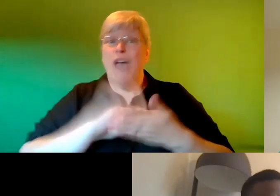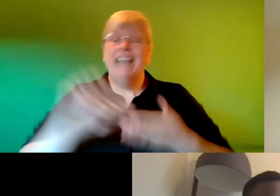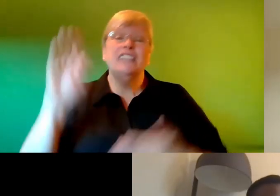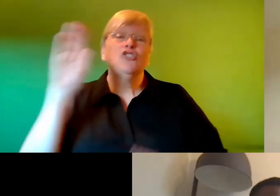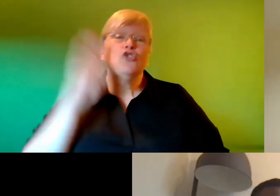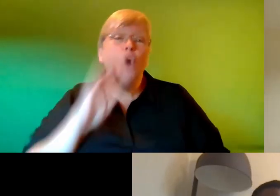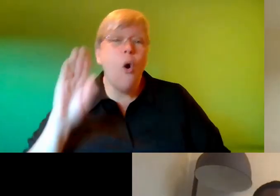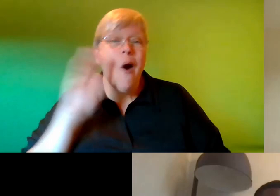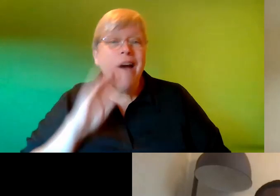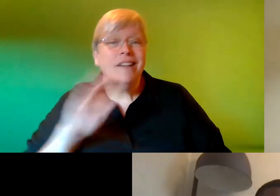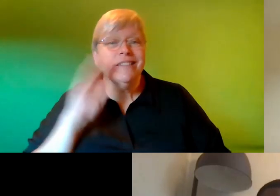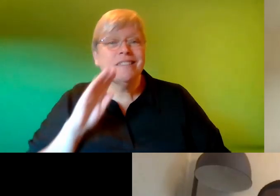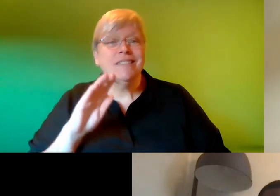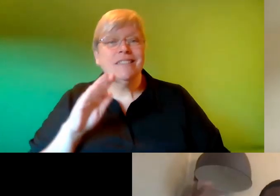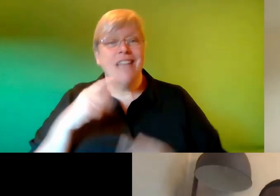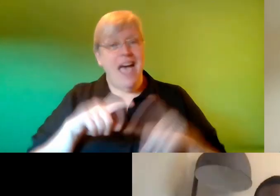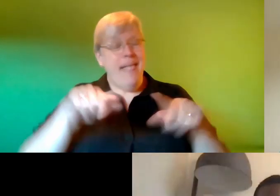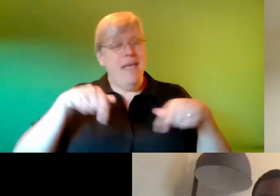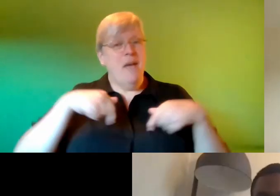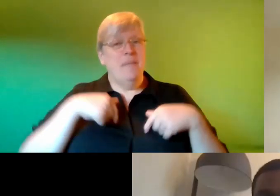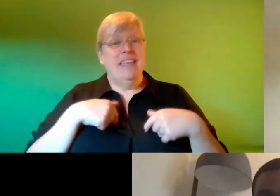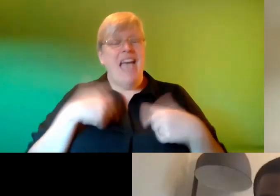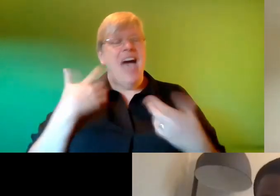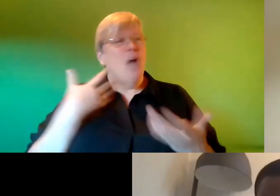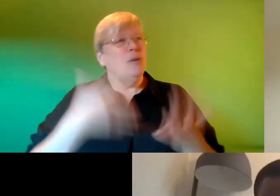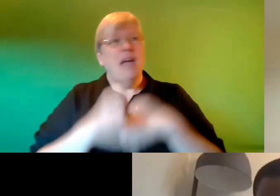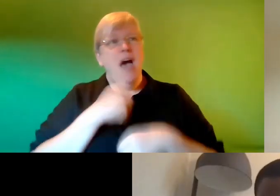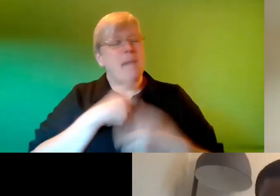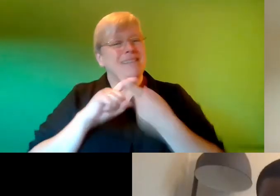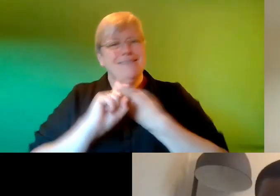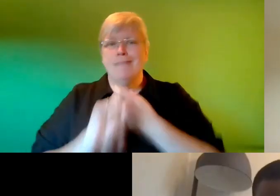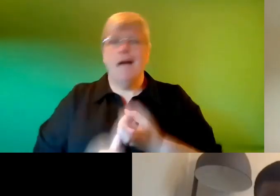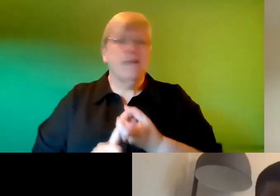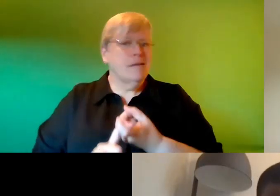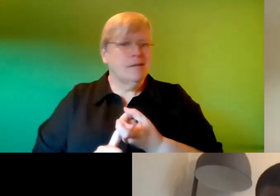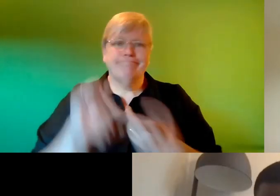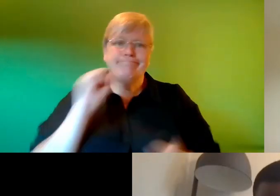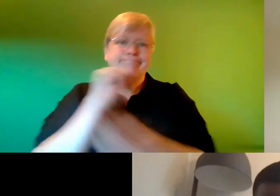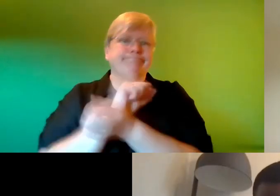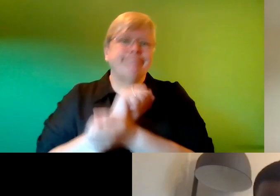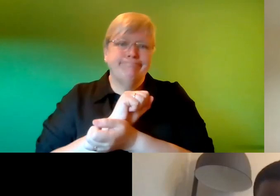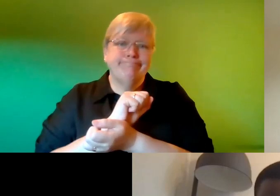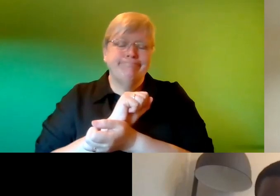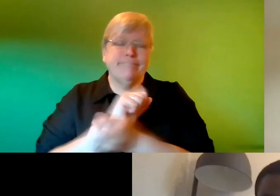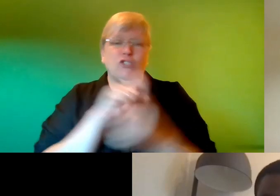allowed me to i used to get too stuck when i was writing music and like trying to make it rhyme and this and that but i was actually